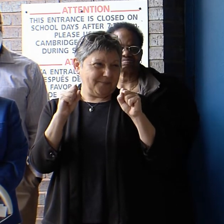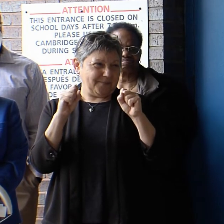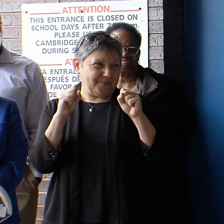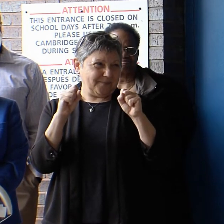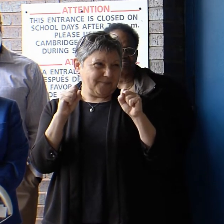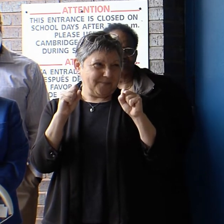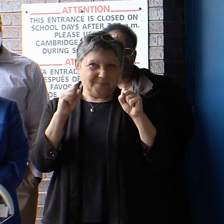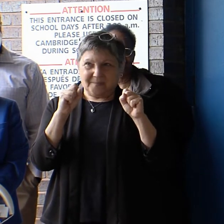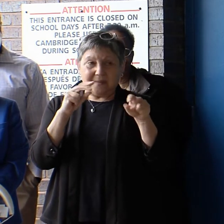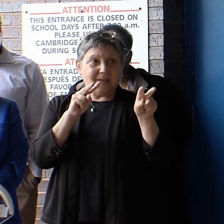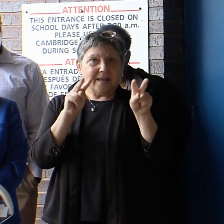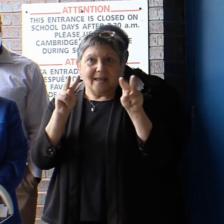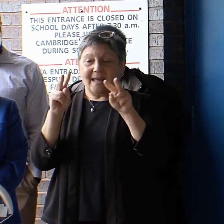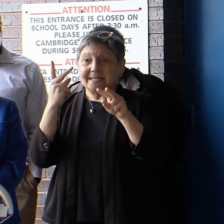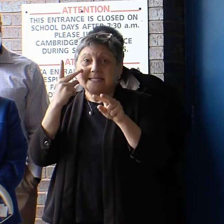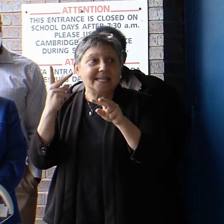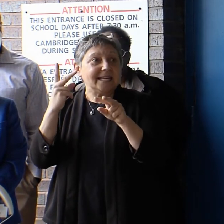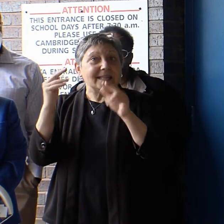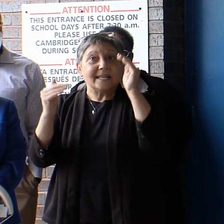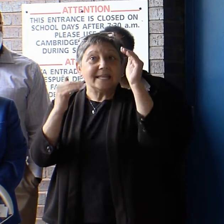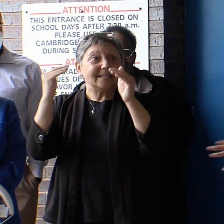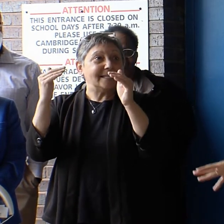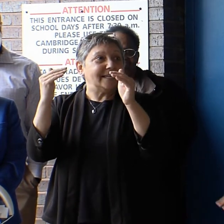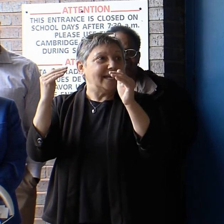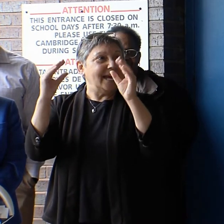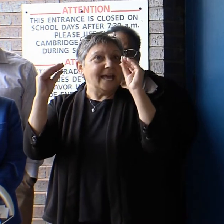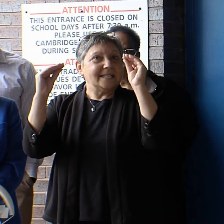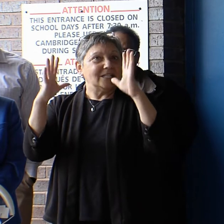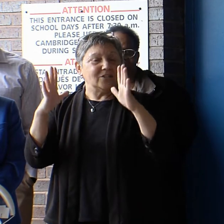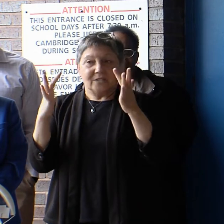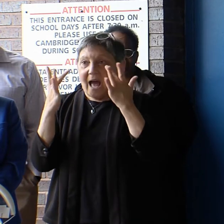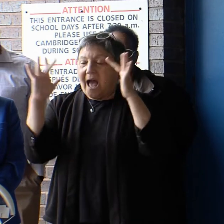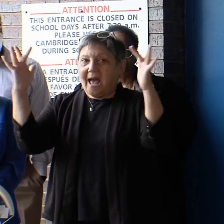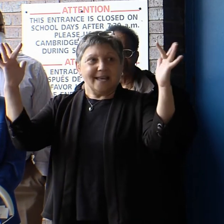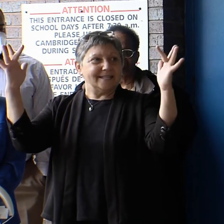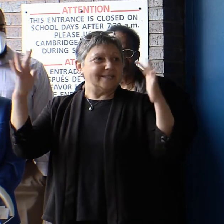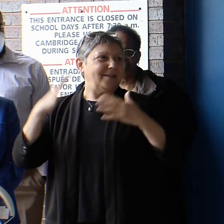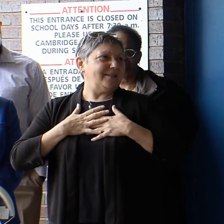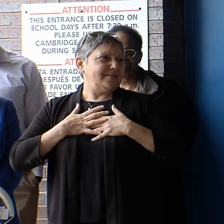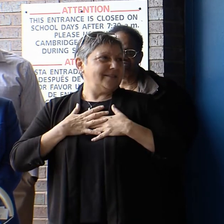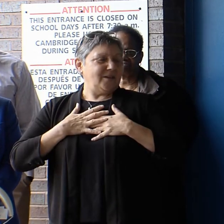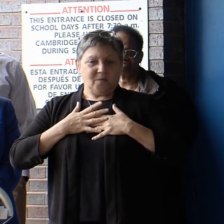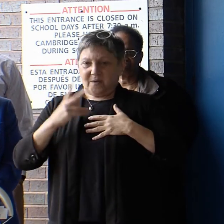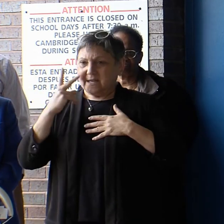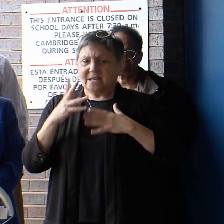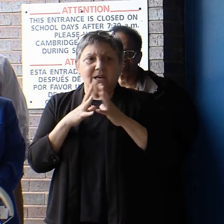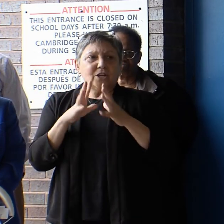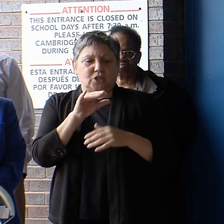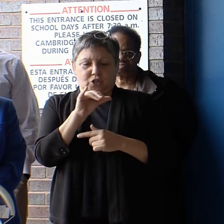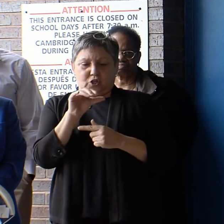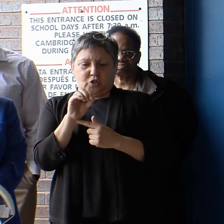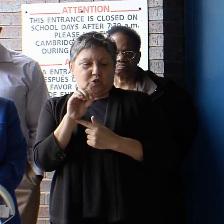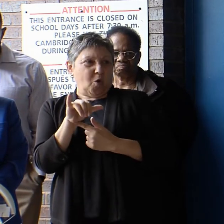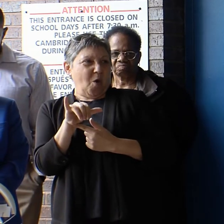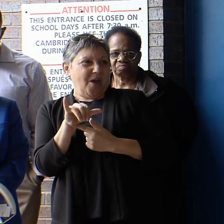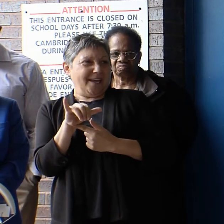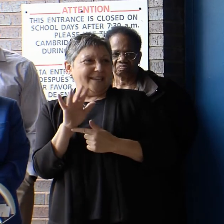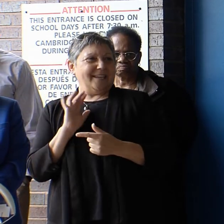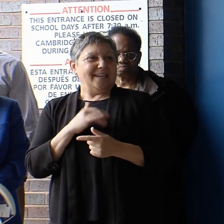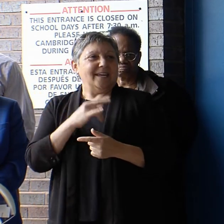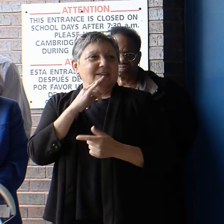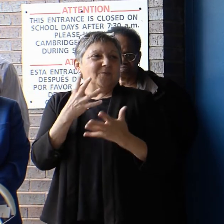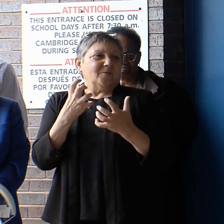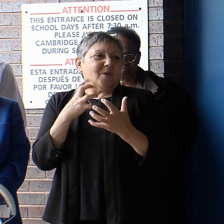up and seeing the adult's eyes light up when we're in a classroom because there's so much joy from our young people. They're ready to learn.